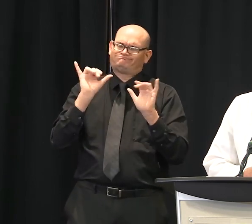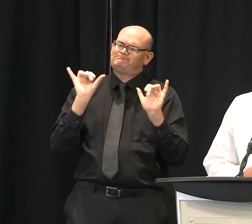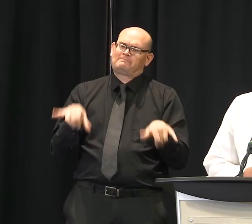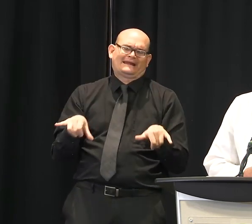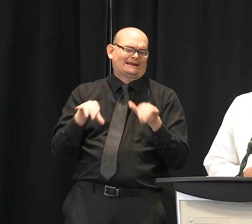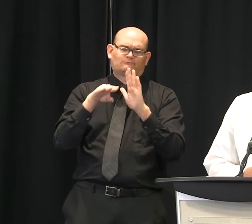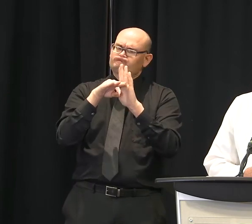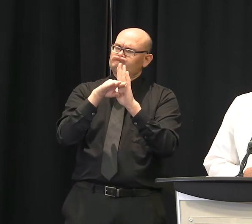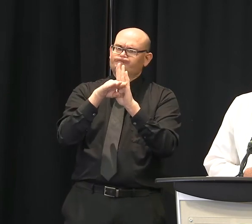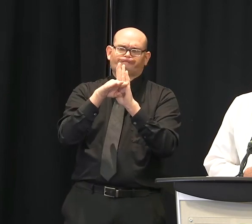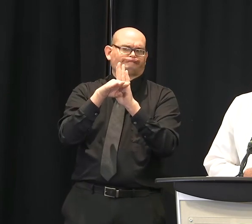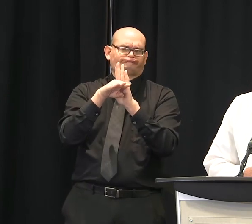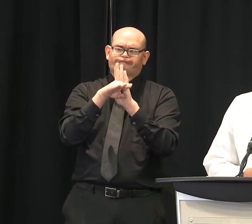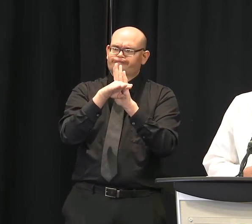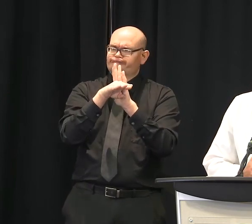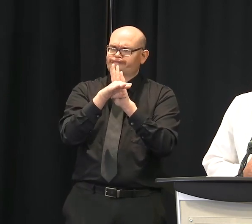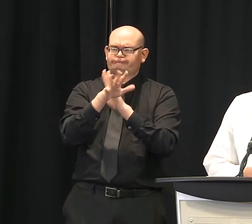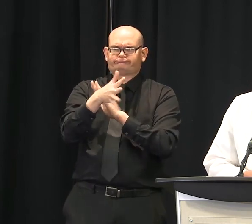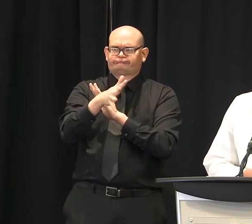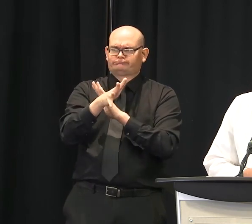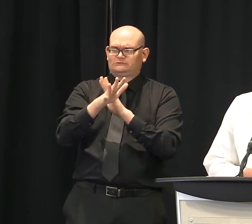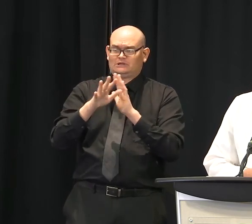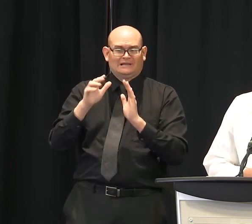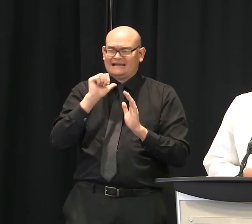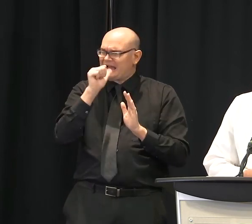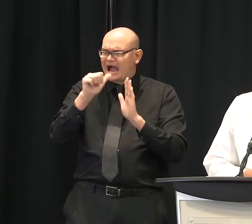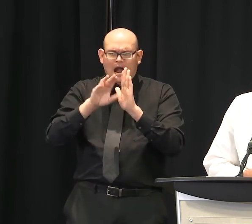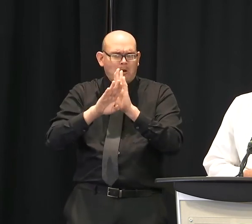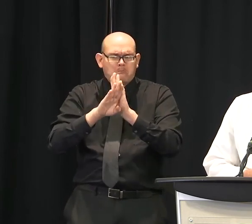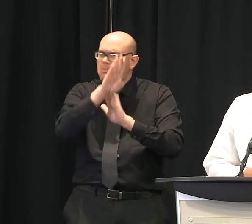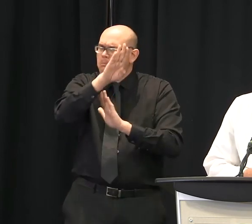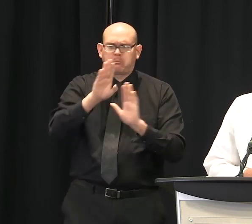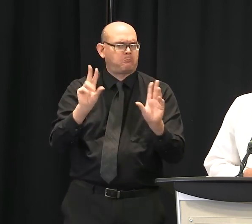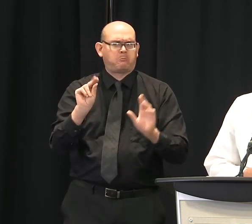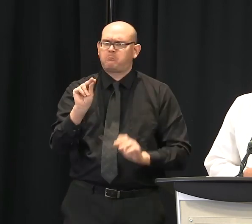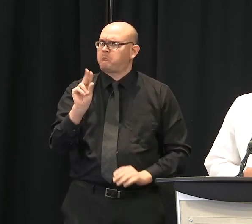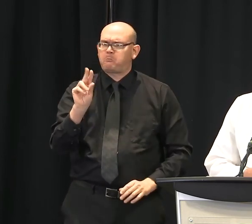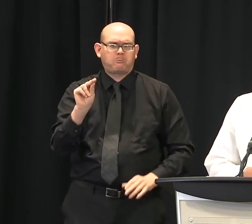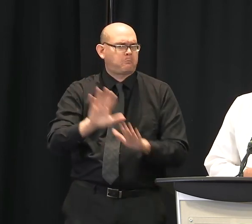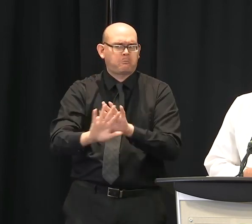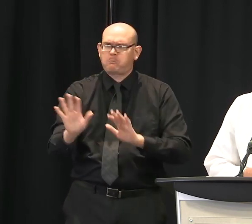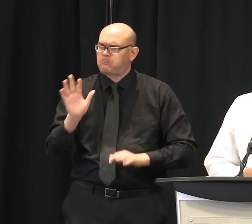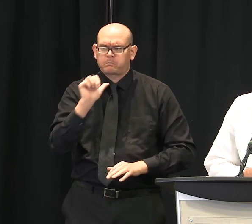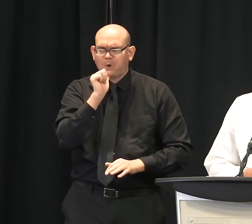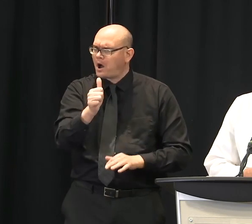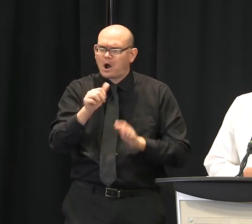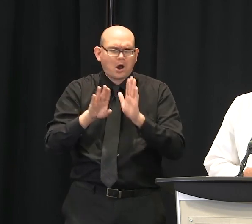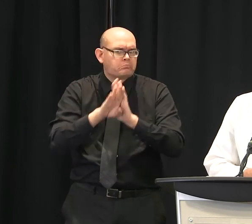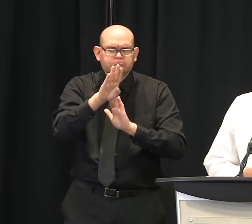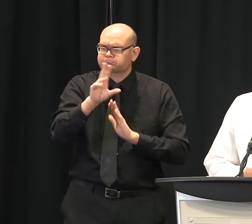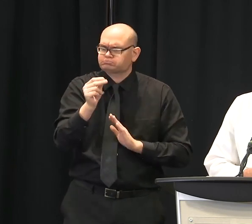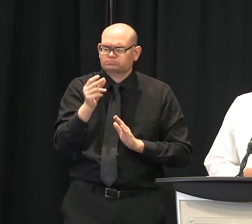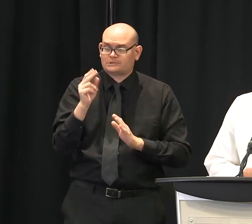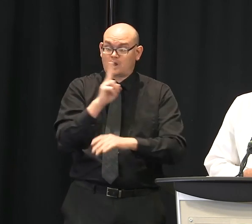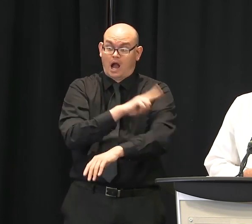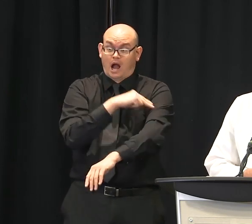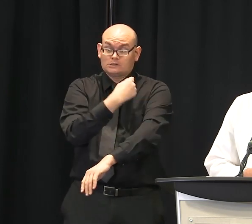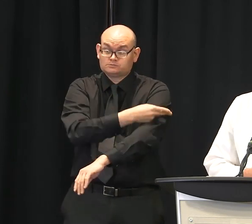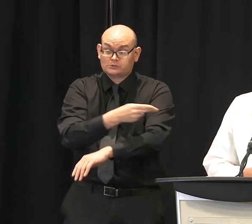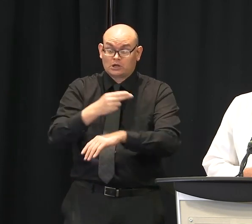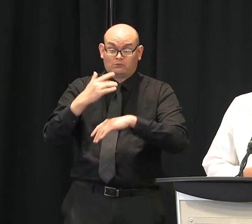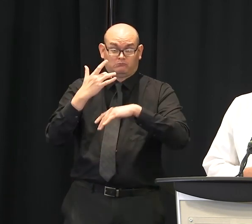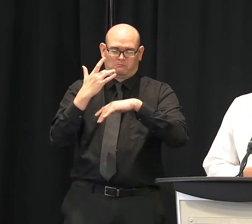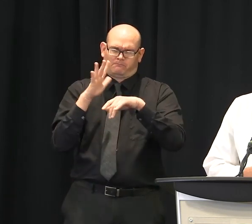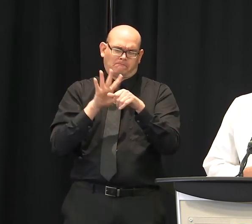increases at this point. From the standpoint of the hospital, our capacity remains good. We are starting to return to